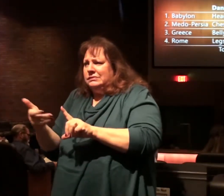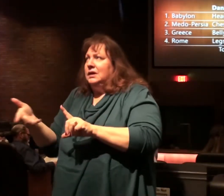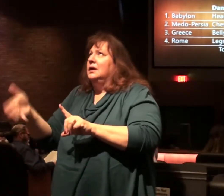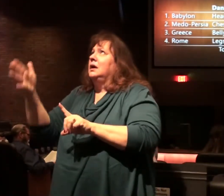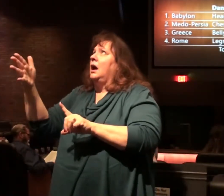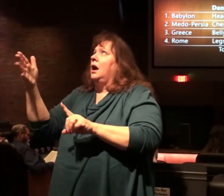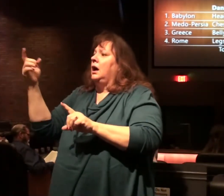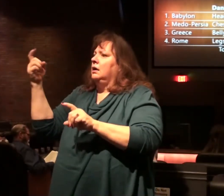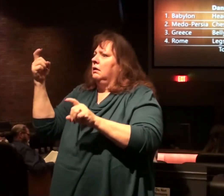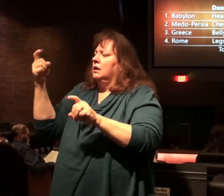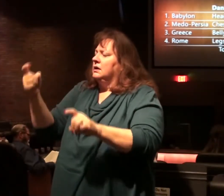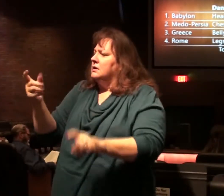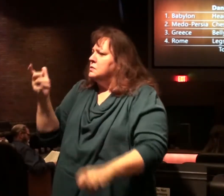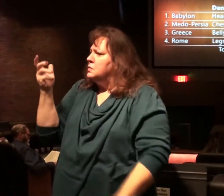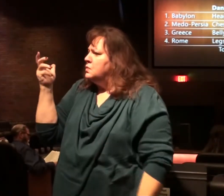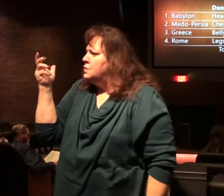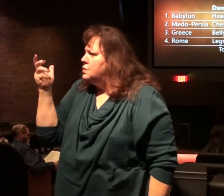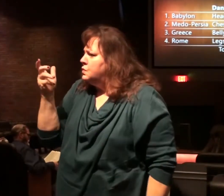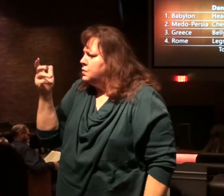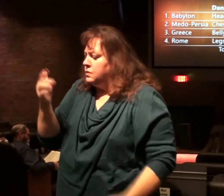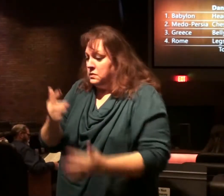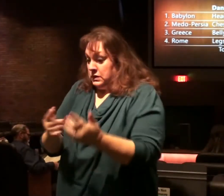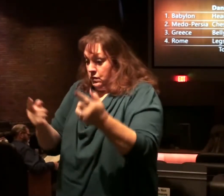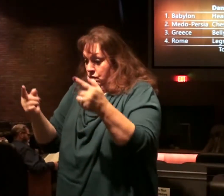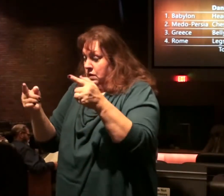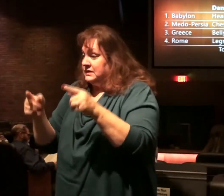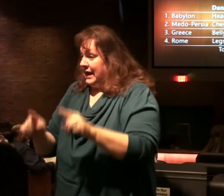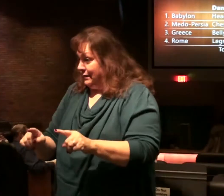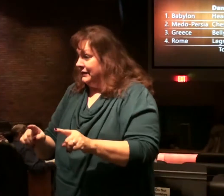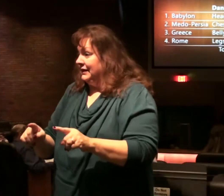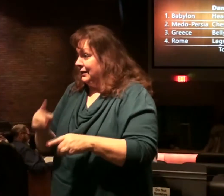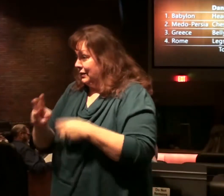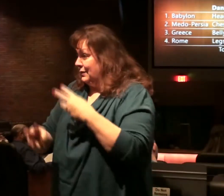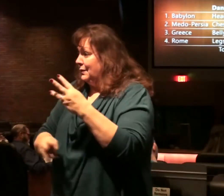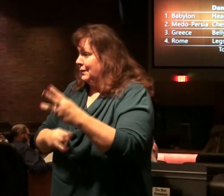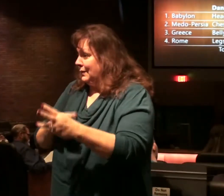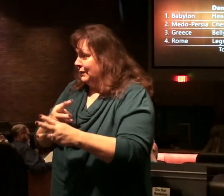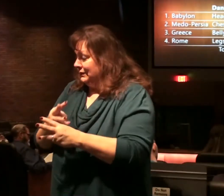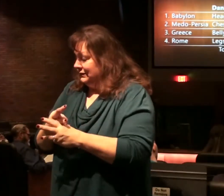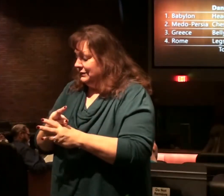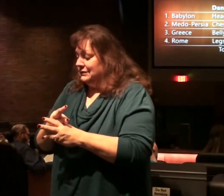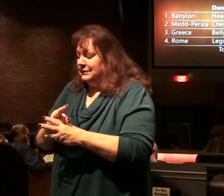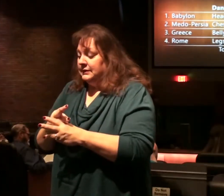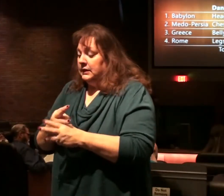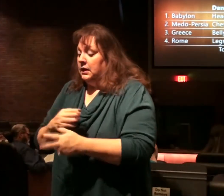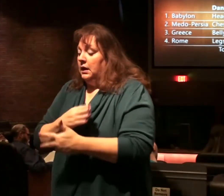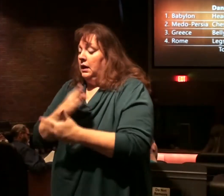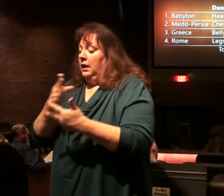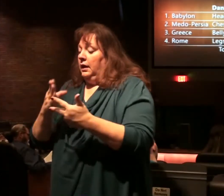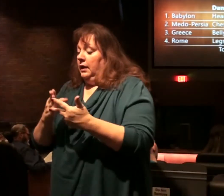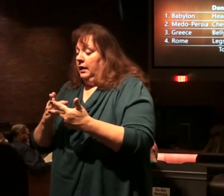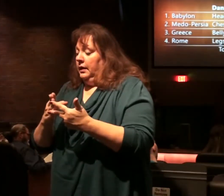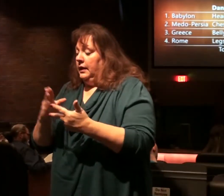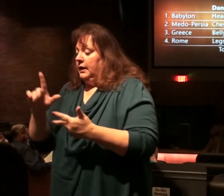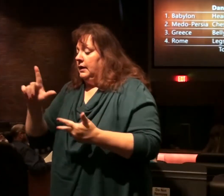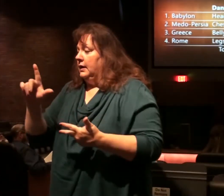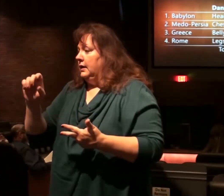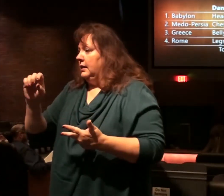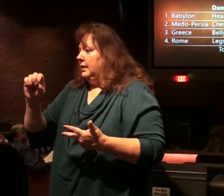in what goes on in the unfolding. Then you have the leopard.